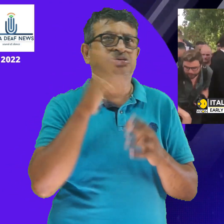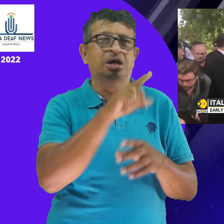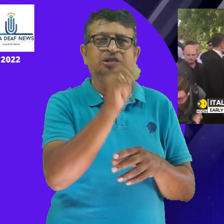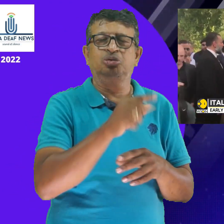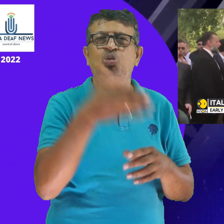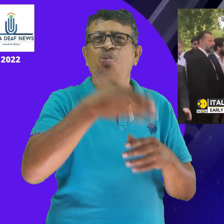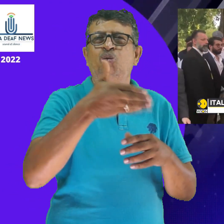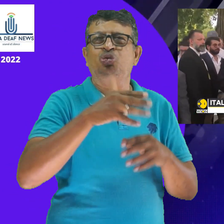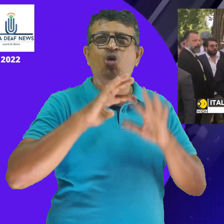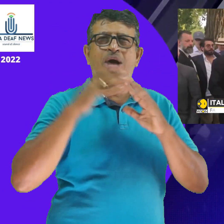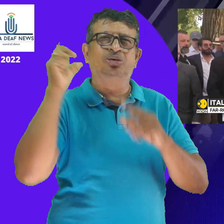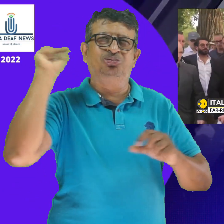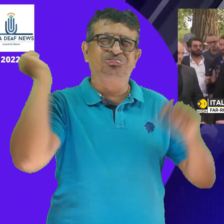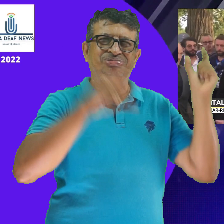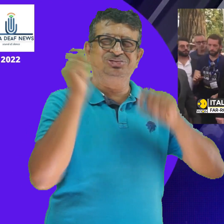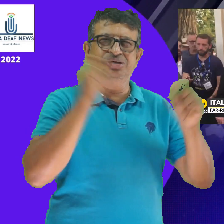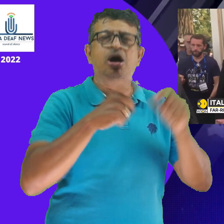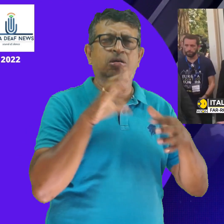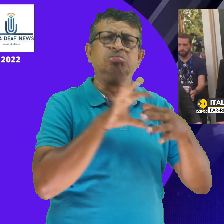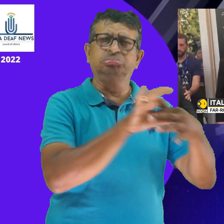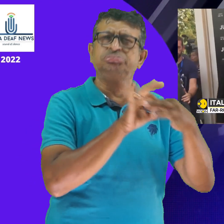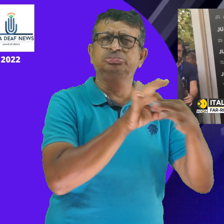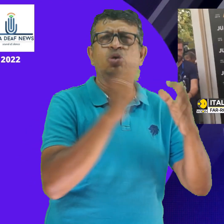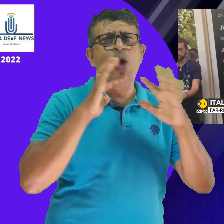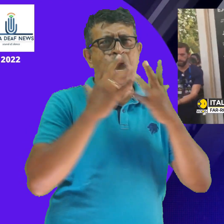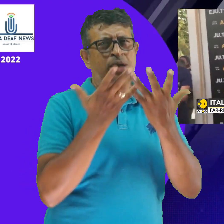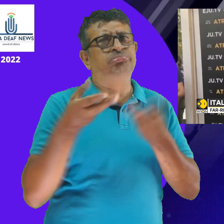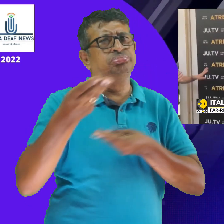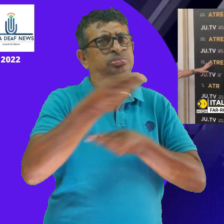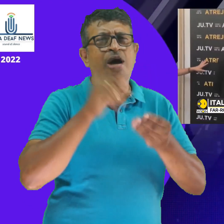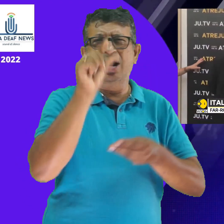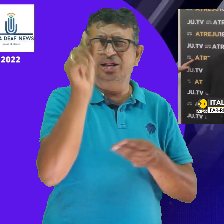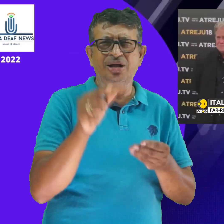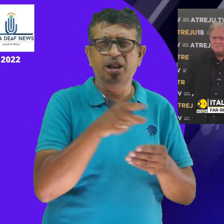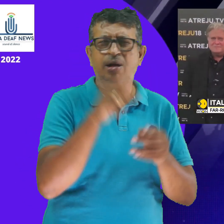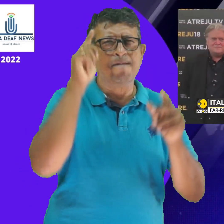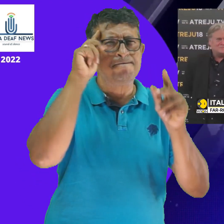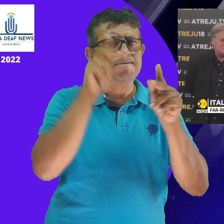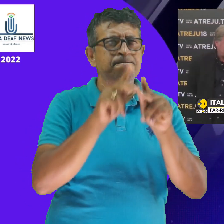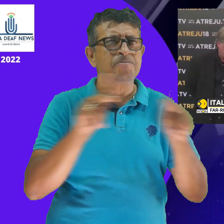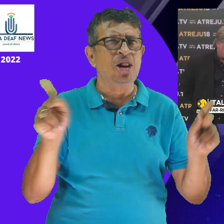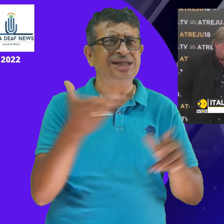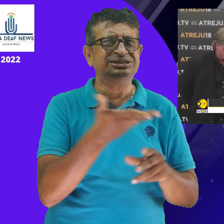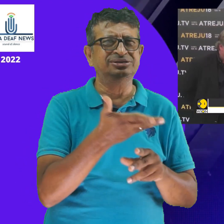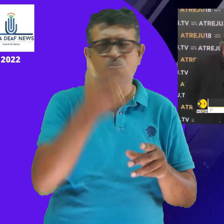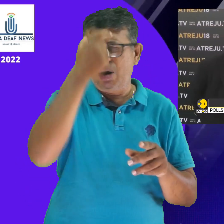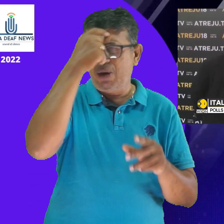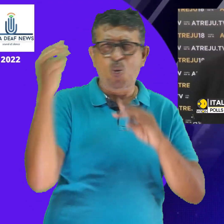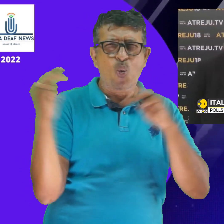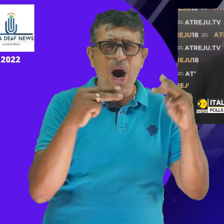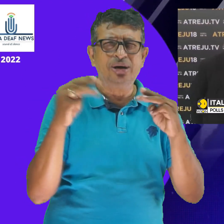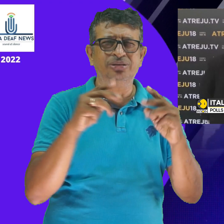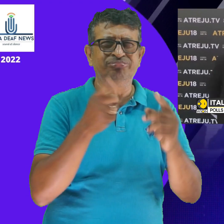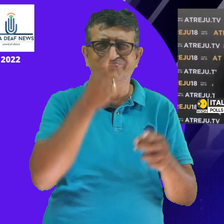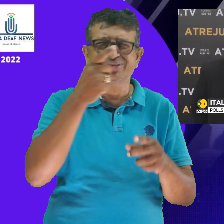price of electricity for an average household has increased by about 94% in the first trimester of this year in comparison